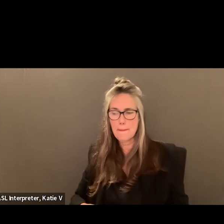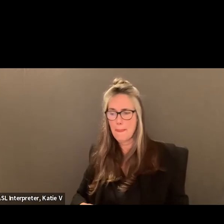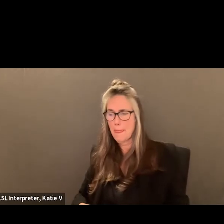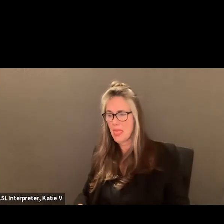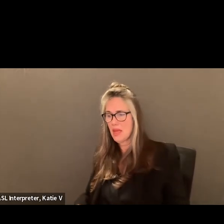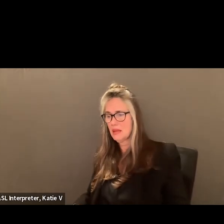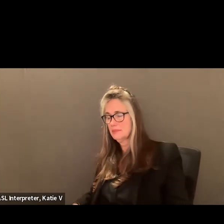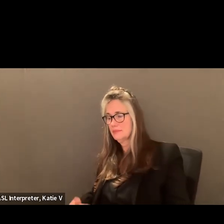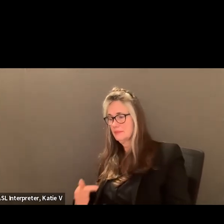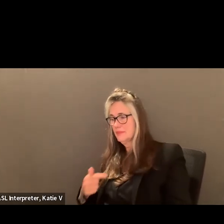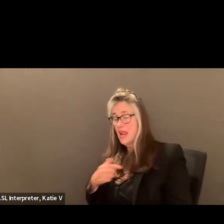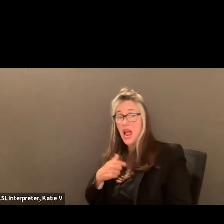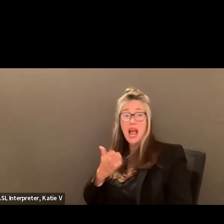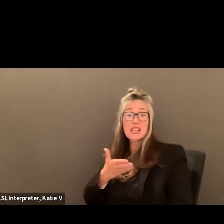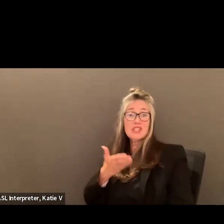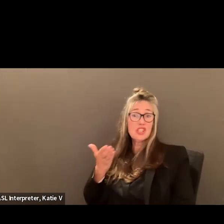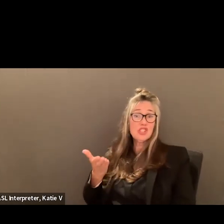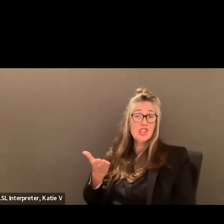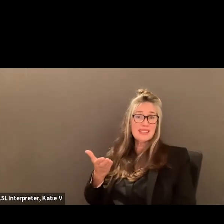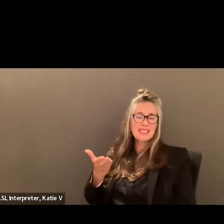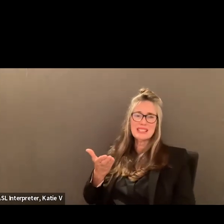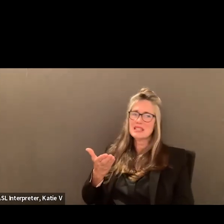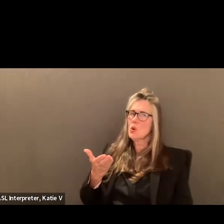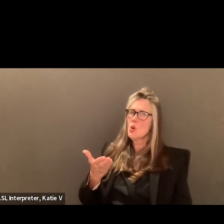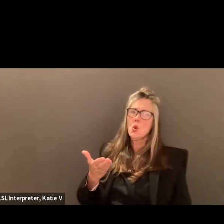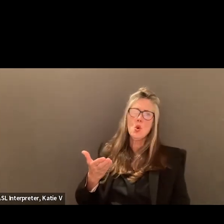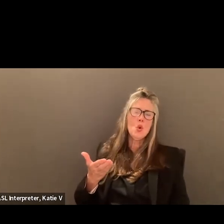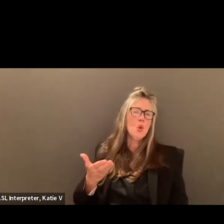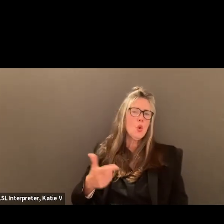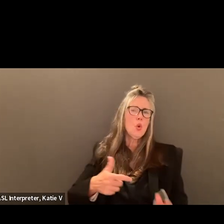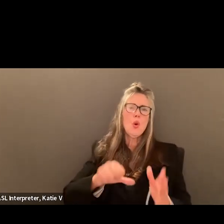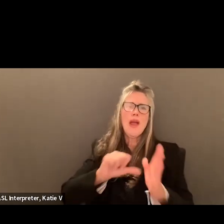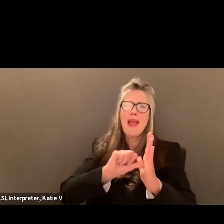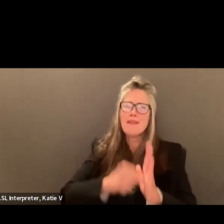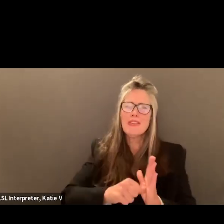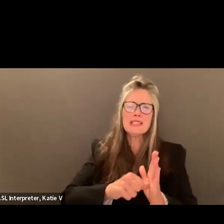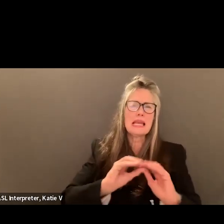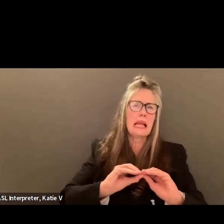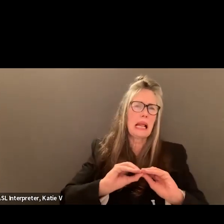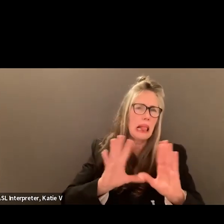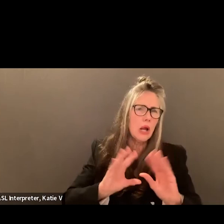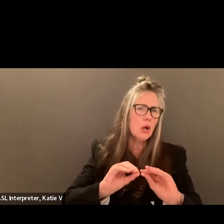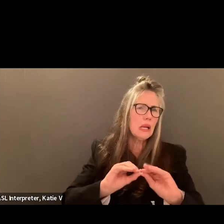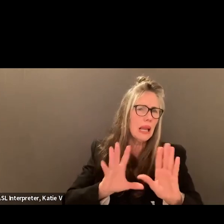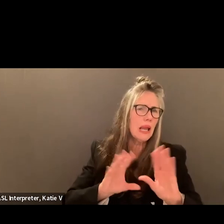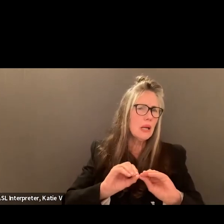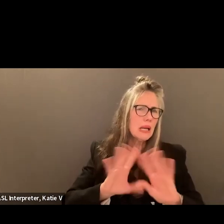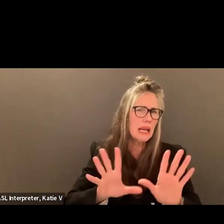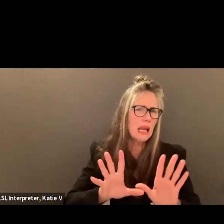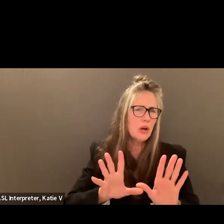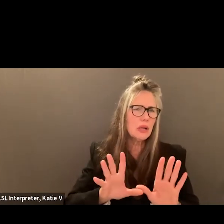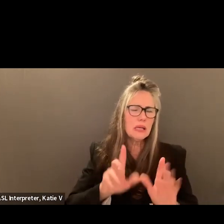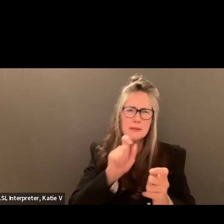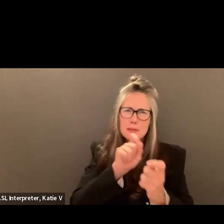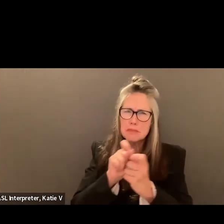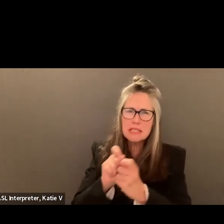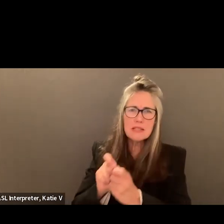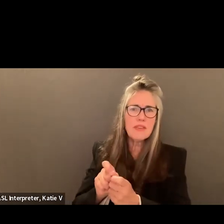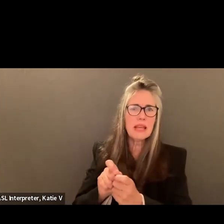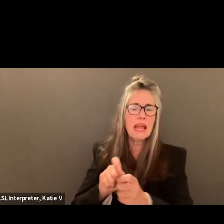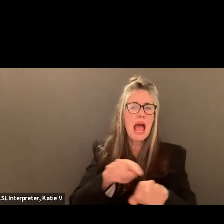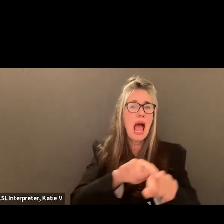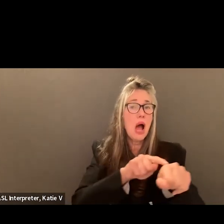suggestion is to clarity, clarity, clarity, where length of the term. Mm-hmm. Yeah.